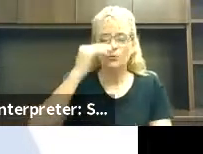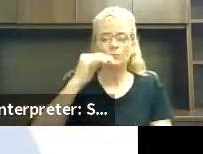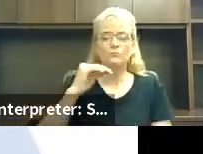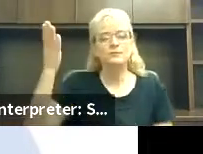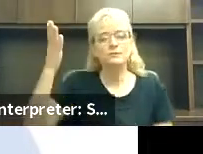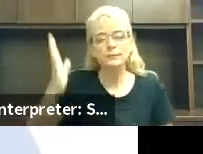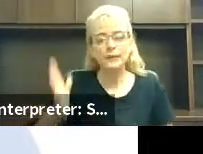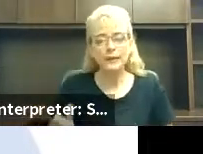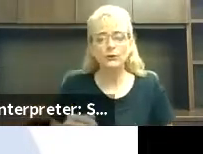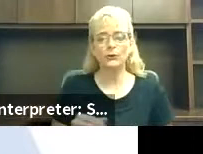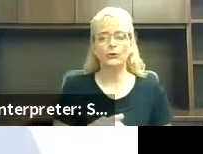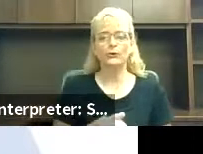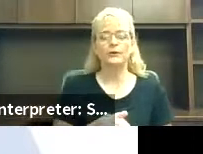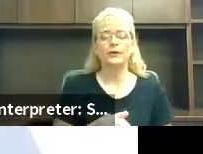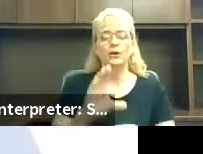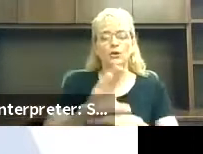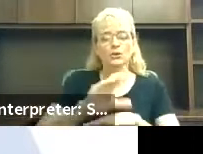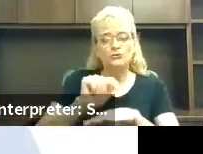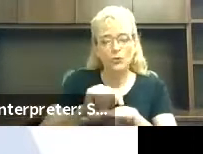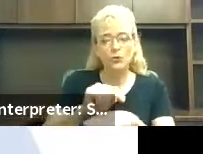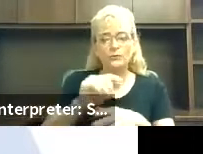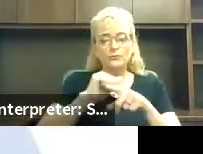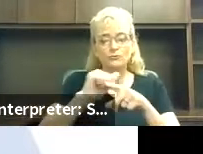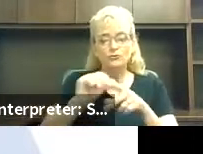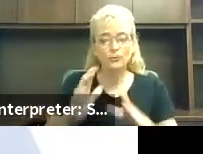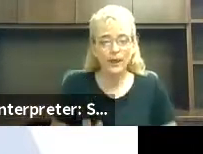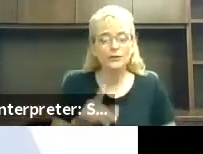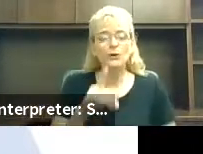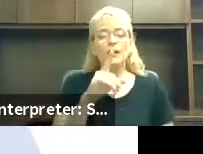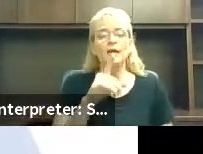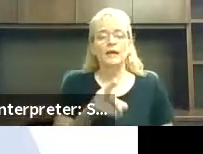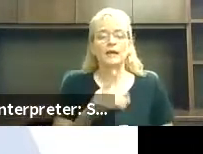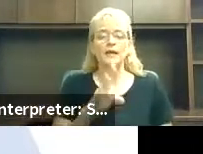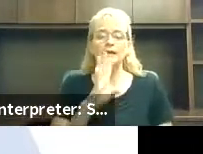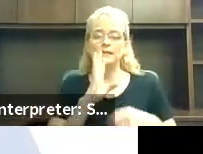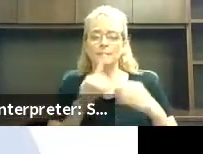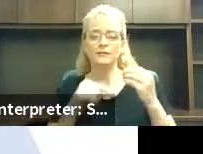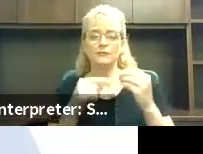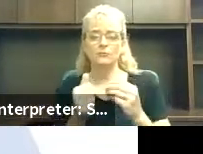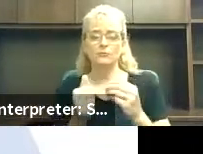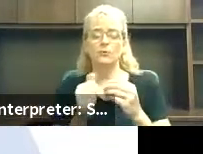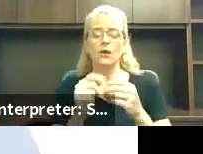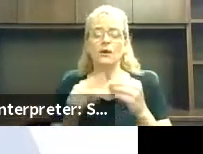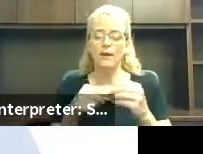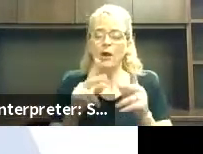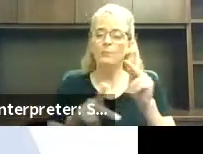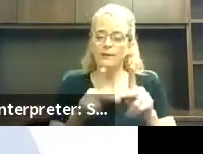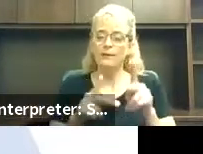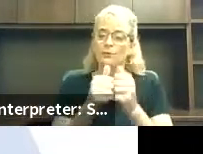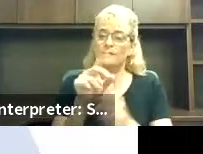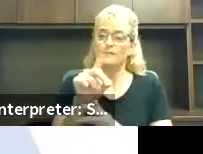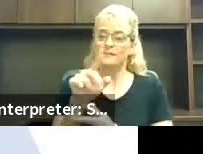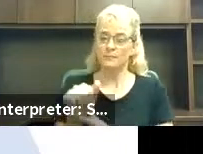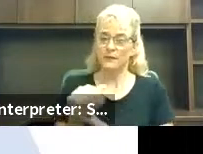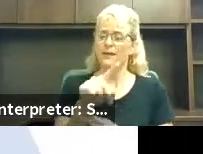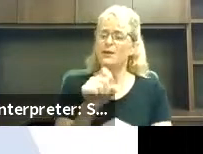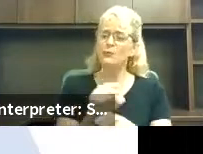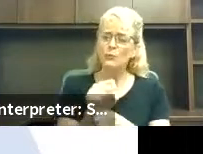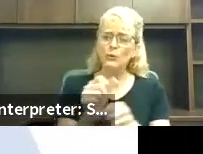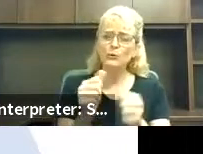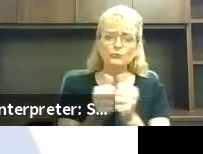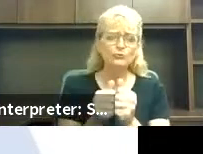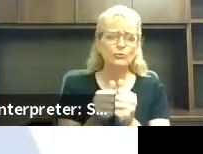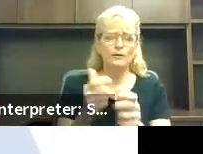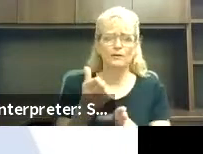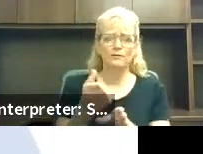Richard is one of North America's premier speakers on disability and employment issues and works with major companies and education